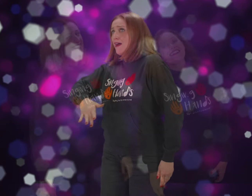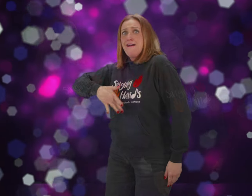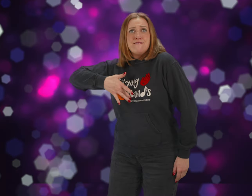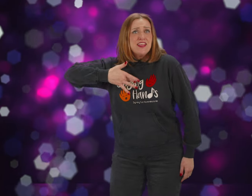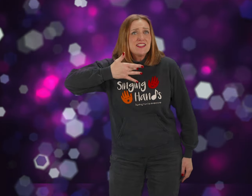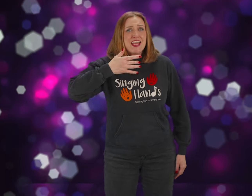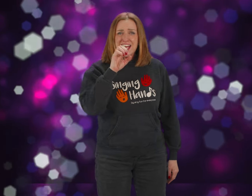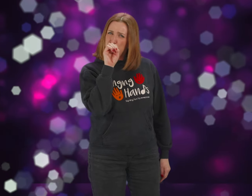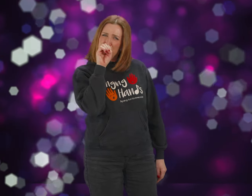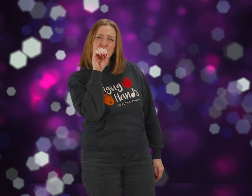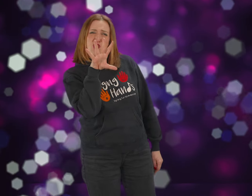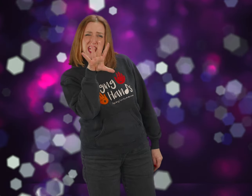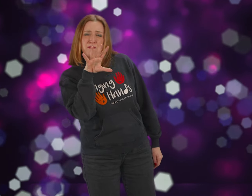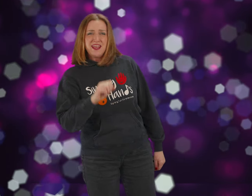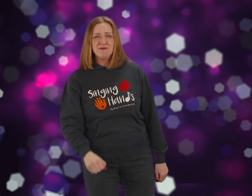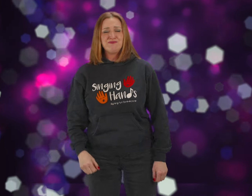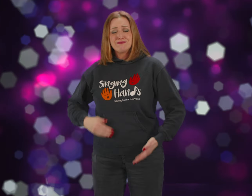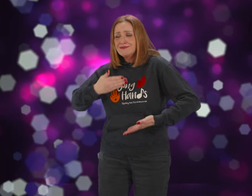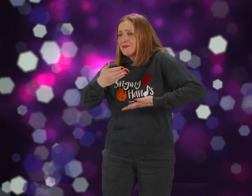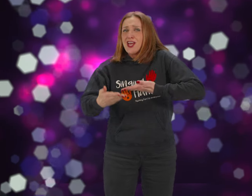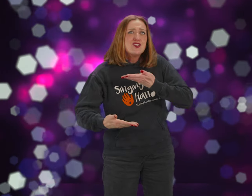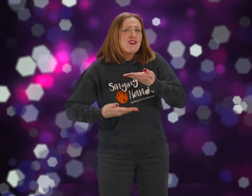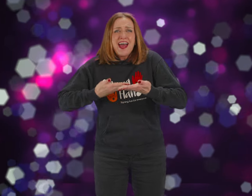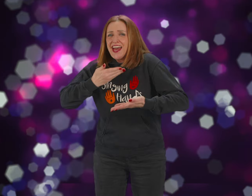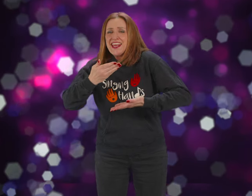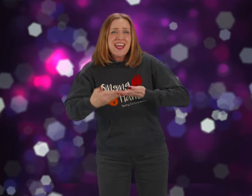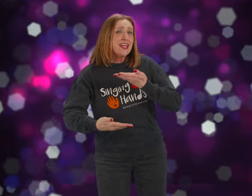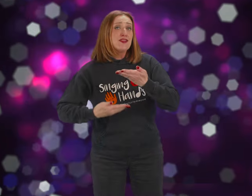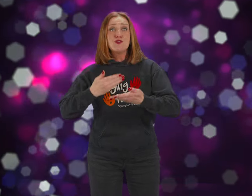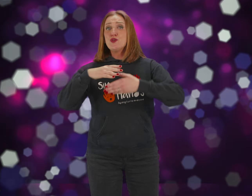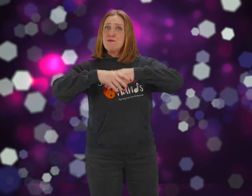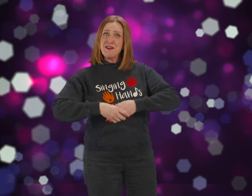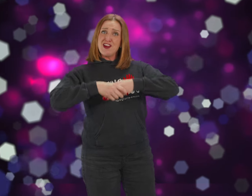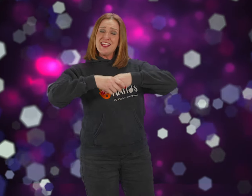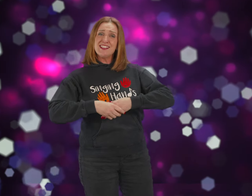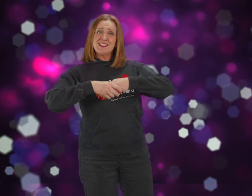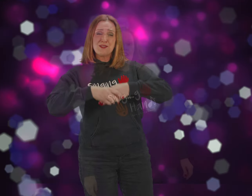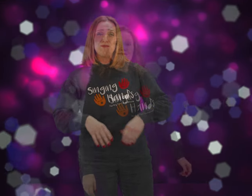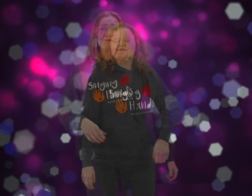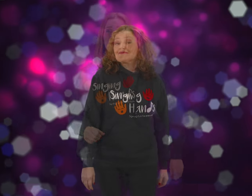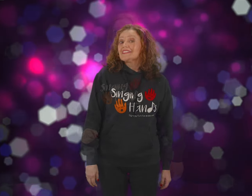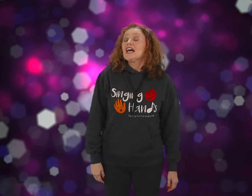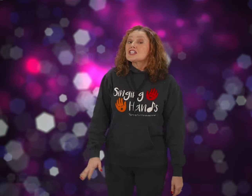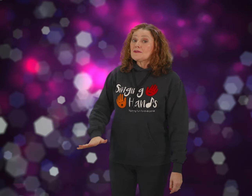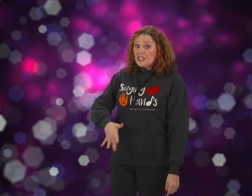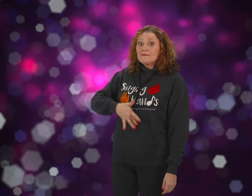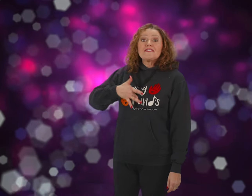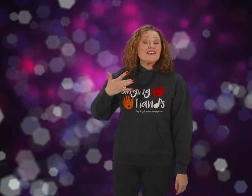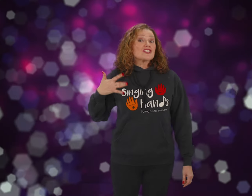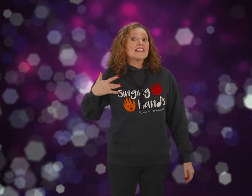Feels like I should be screaming Trying to get it through to my friends Sometimes it feels that